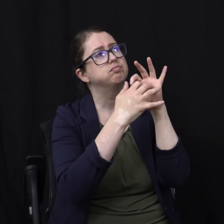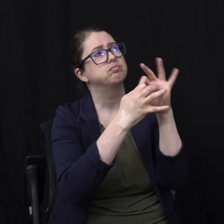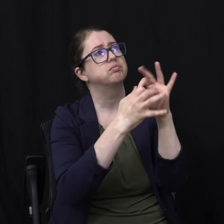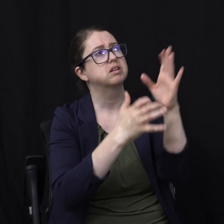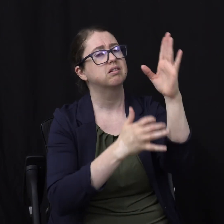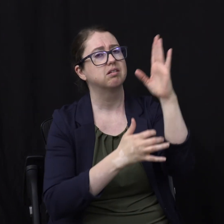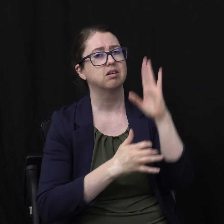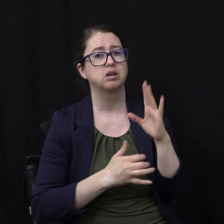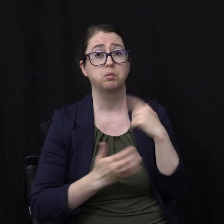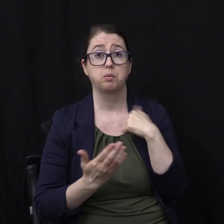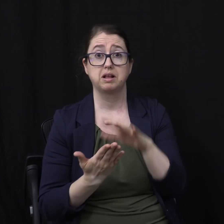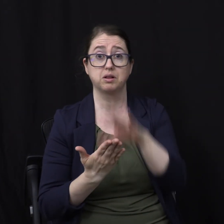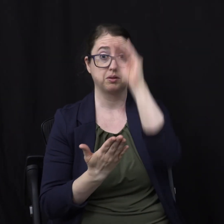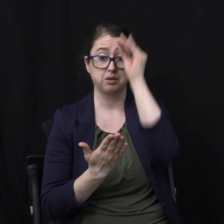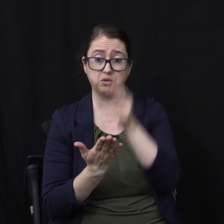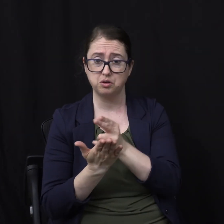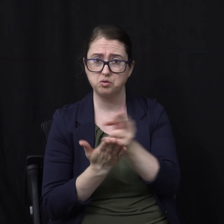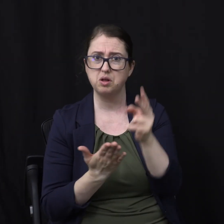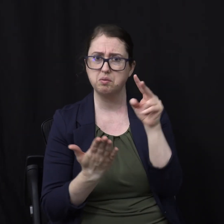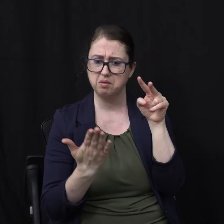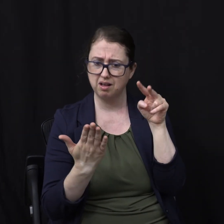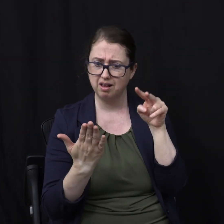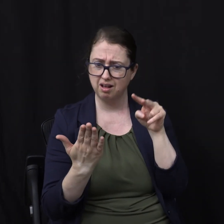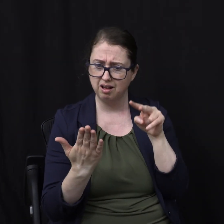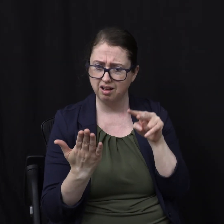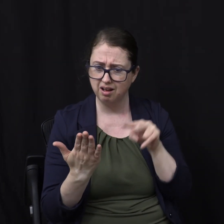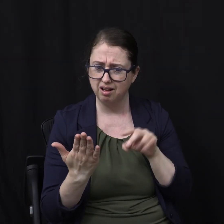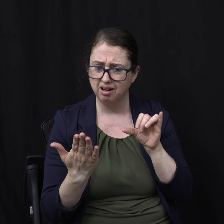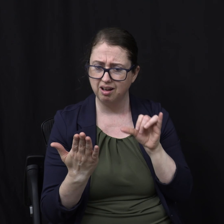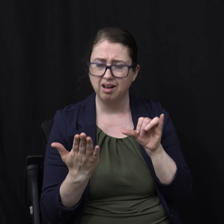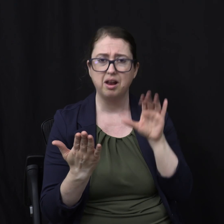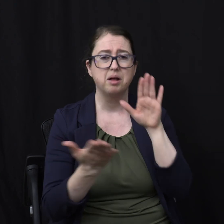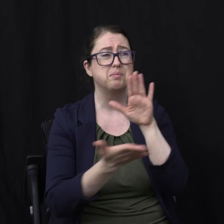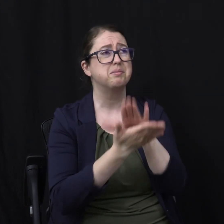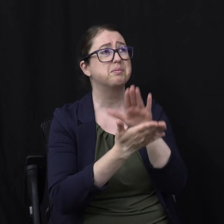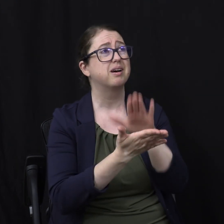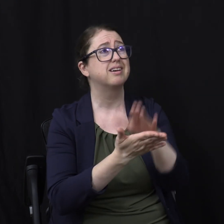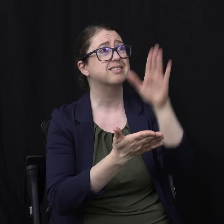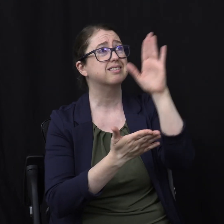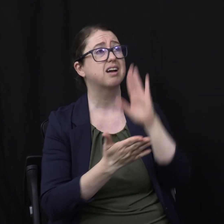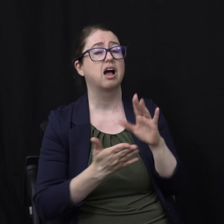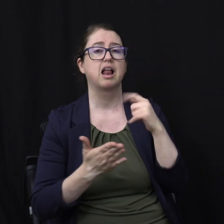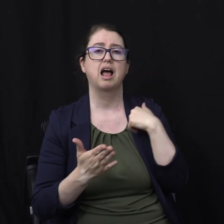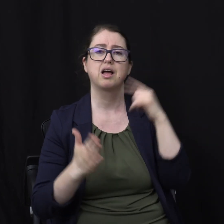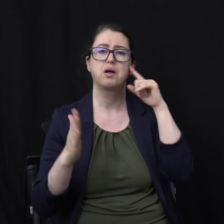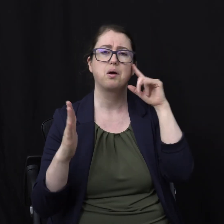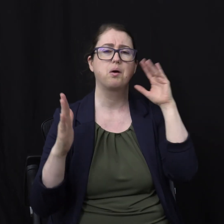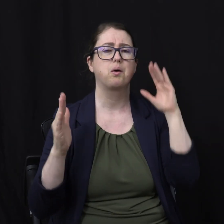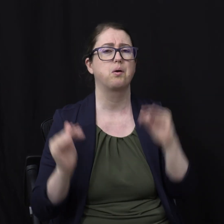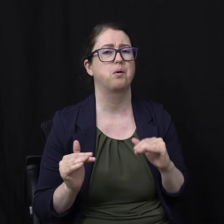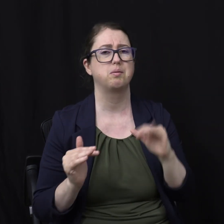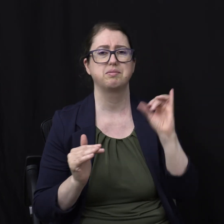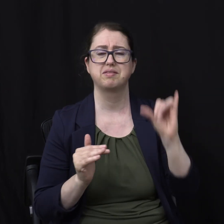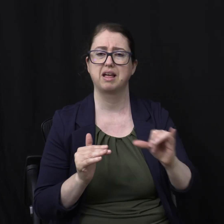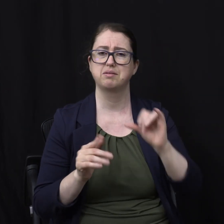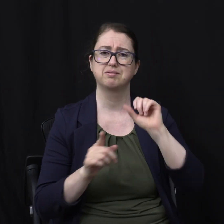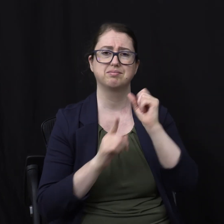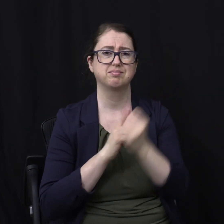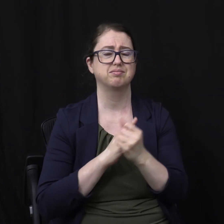truth We go Praise God Part of me Kind of always hoped That was the case But I thought That wasn't the case